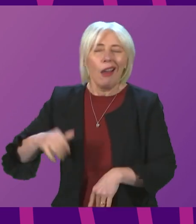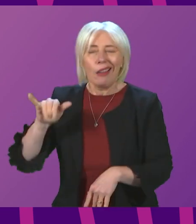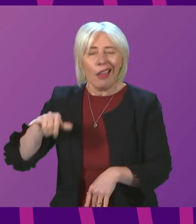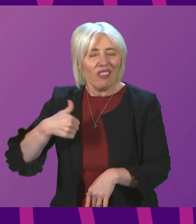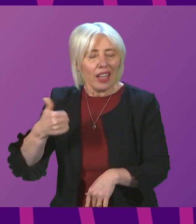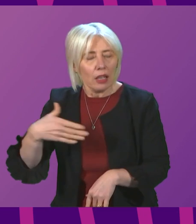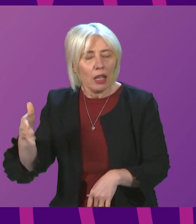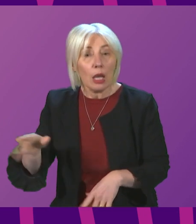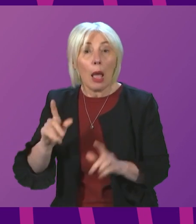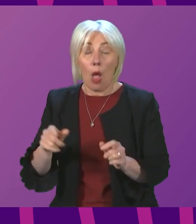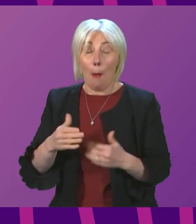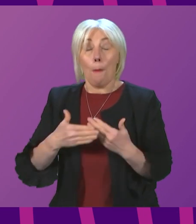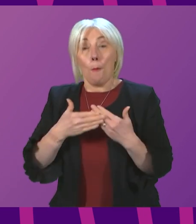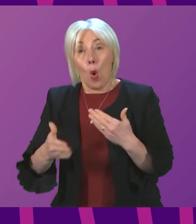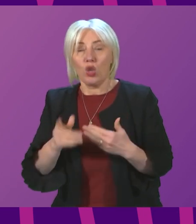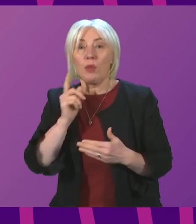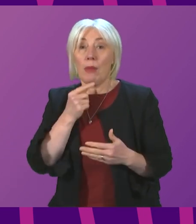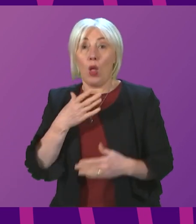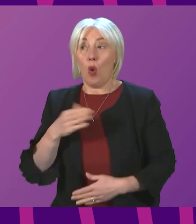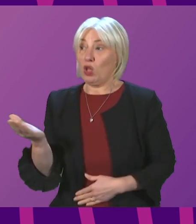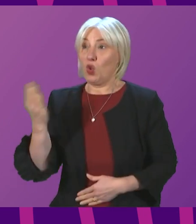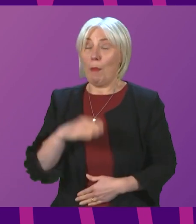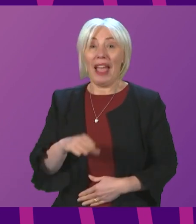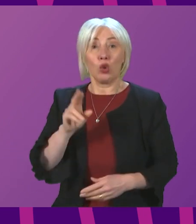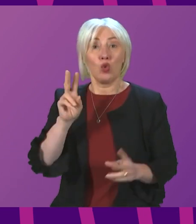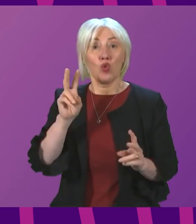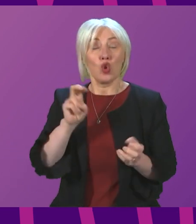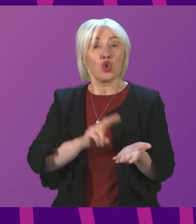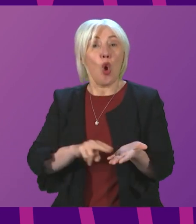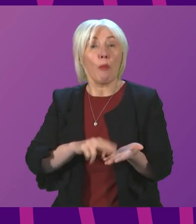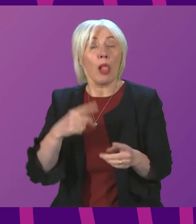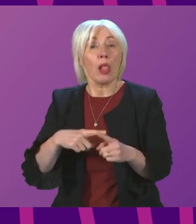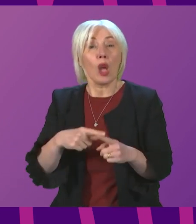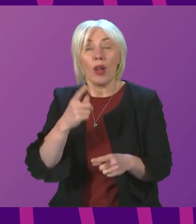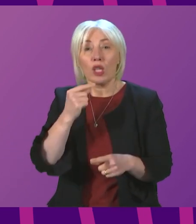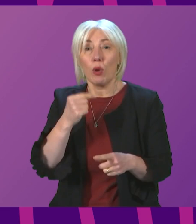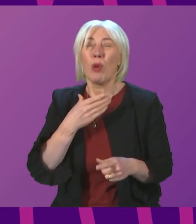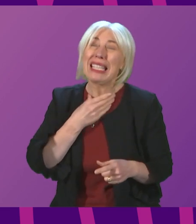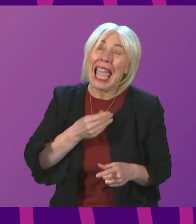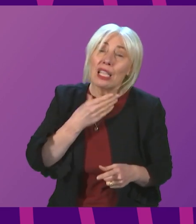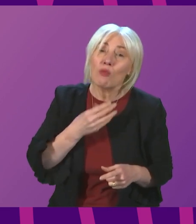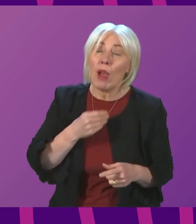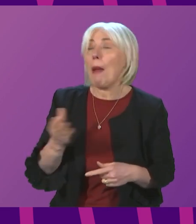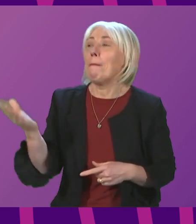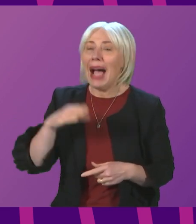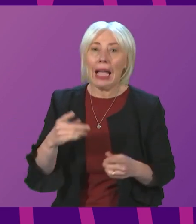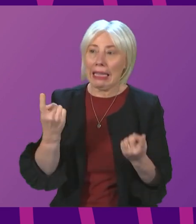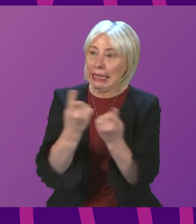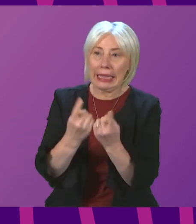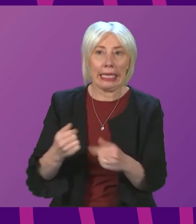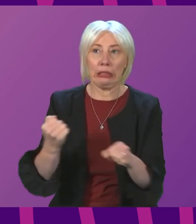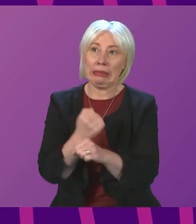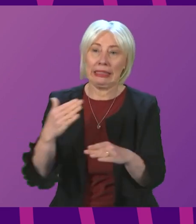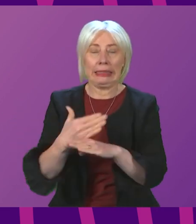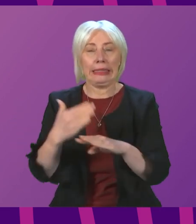are really keen to get back to as much normality as we can as quickly as possible. We are desperate to do all of the things that we enjoy doing before